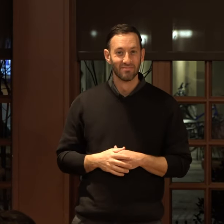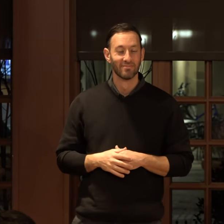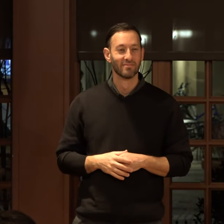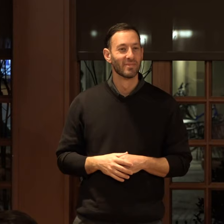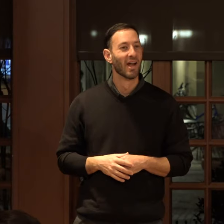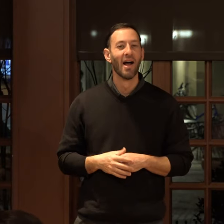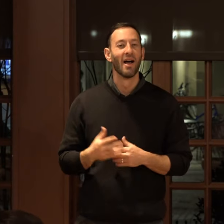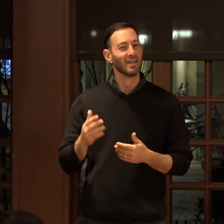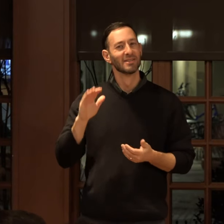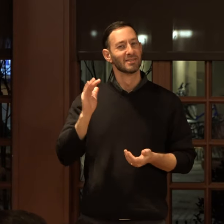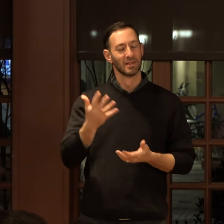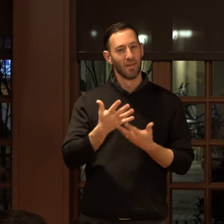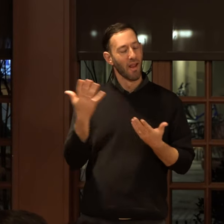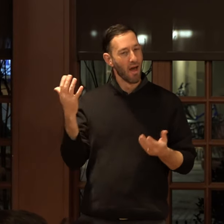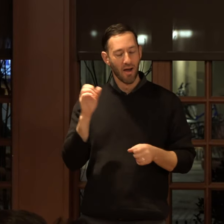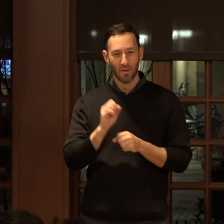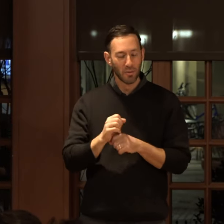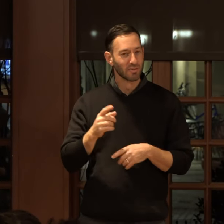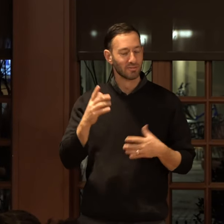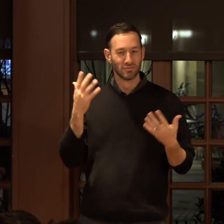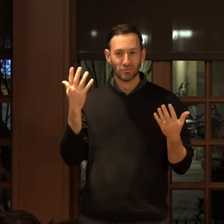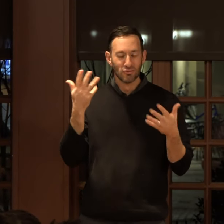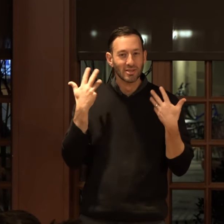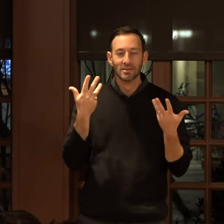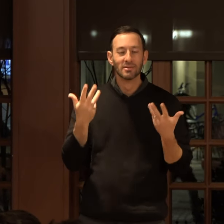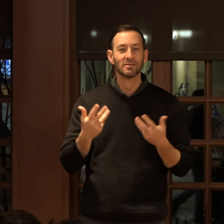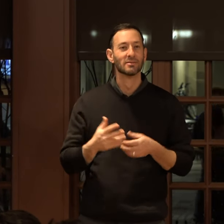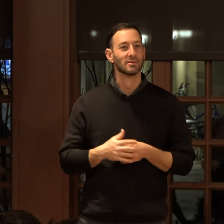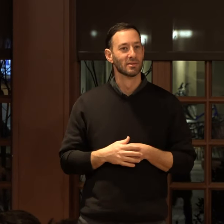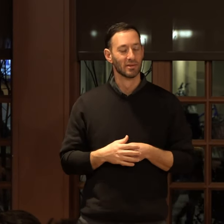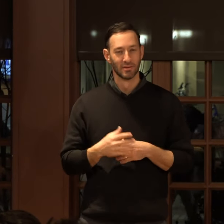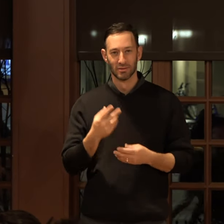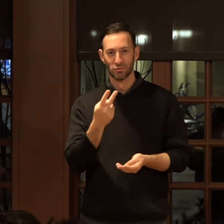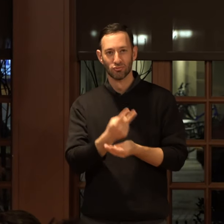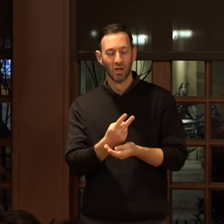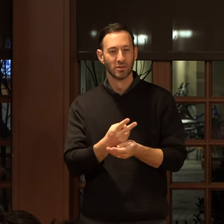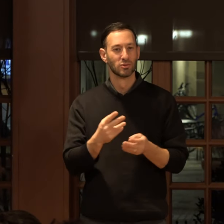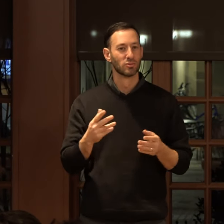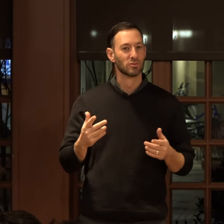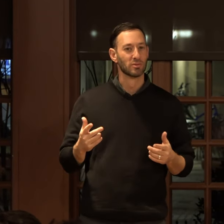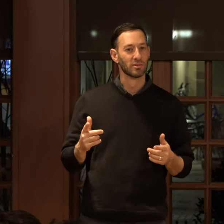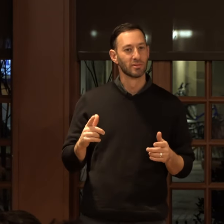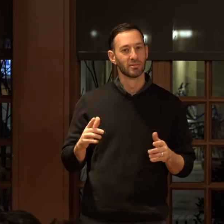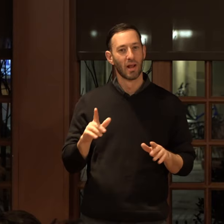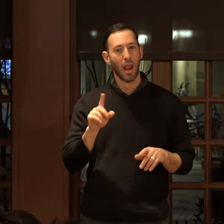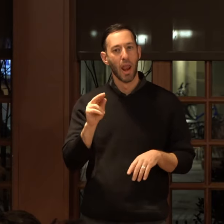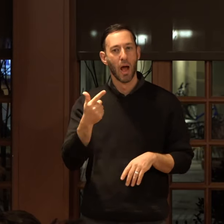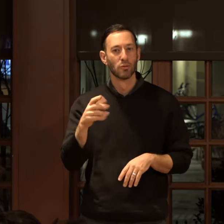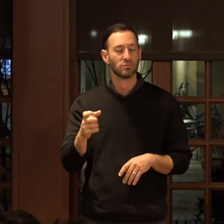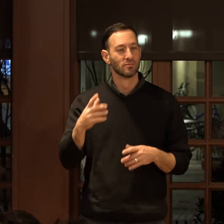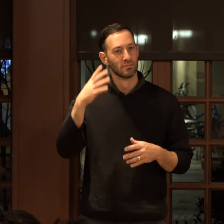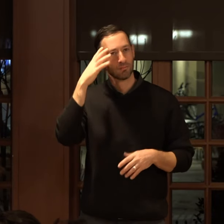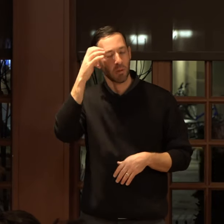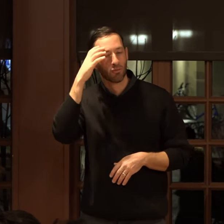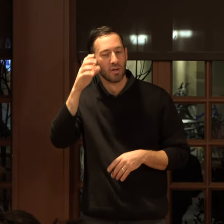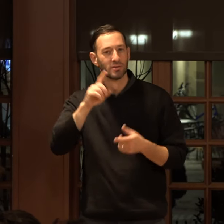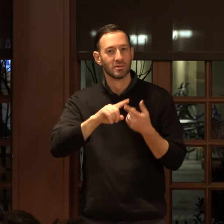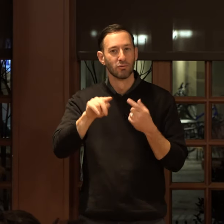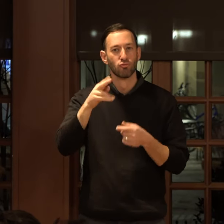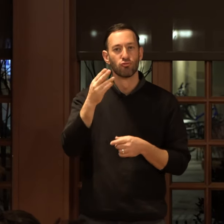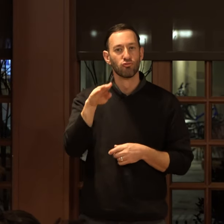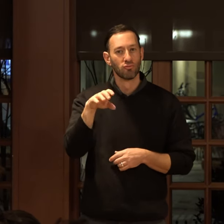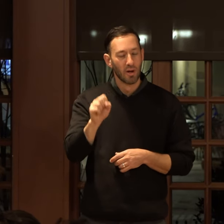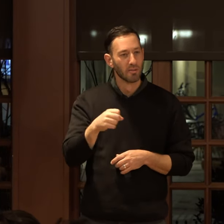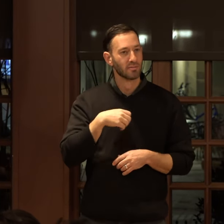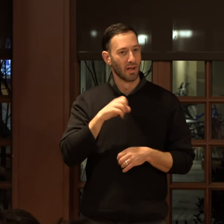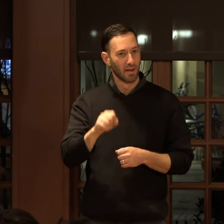It just seemed like a lot of labor. was like ludicrous, right? I'm in the graduate lounge like memorizing rhymes so